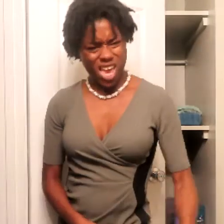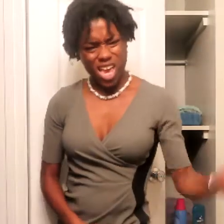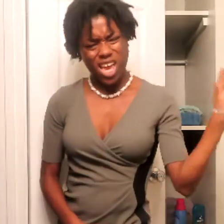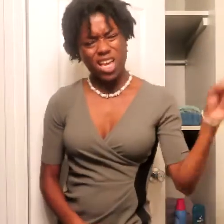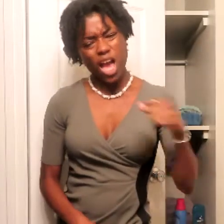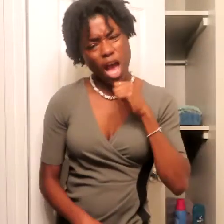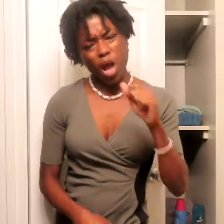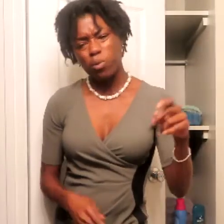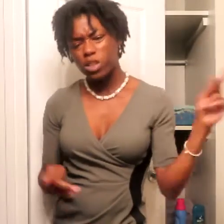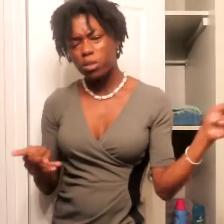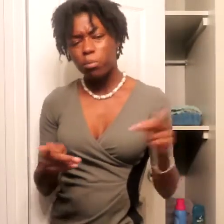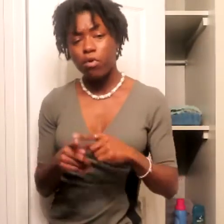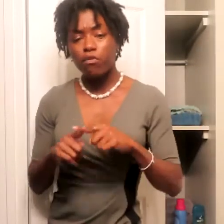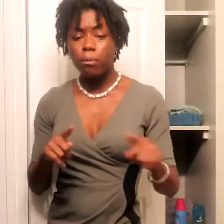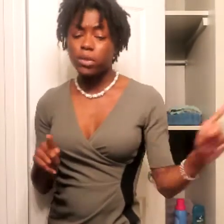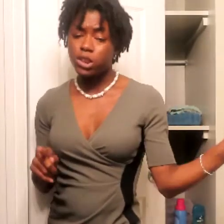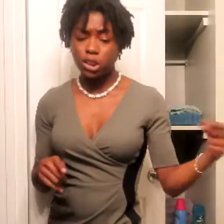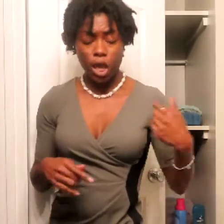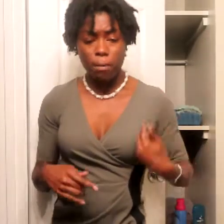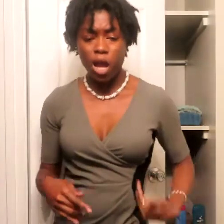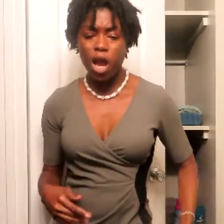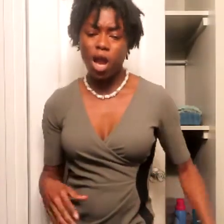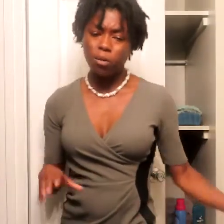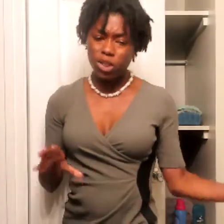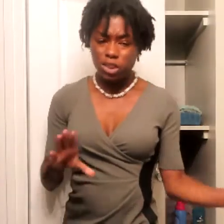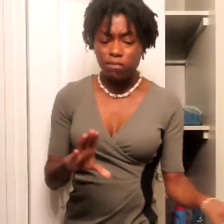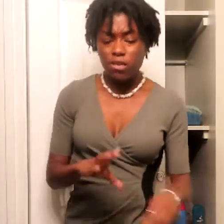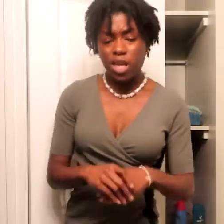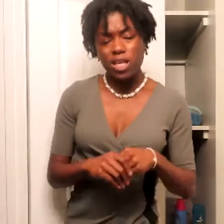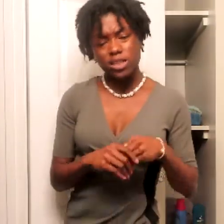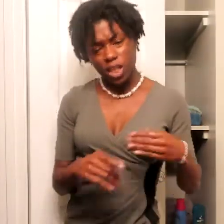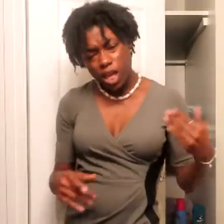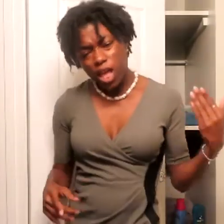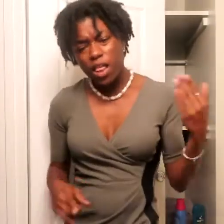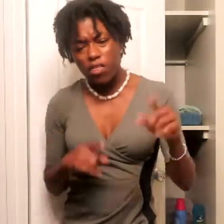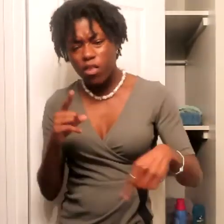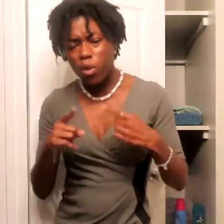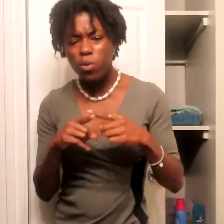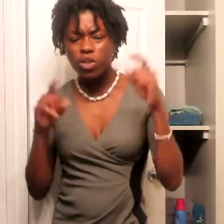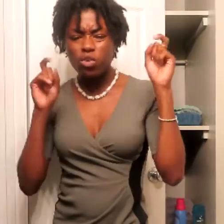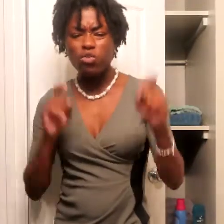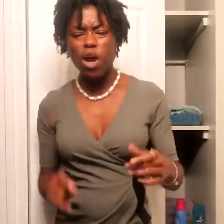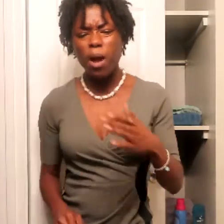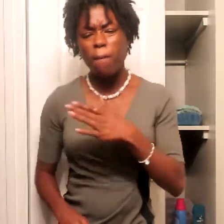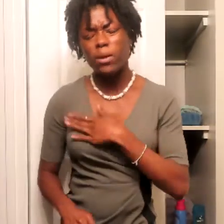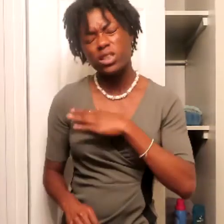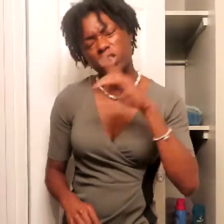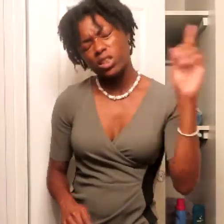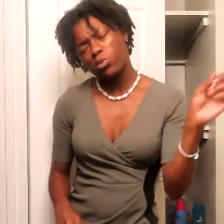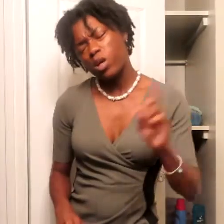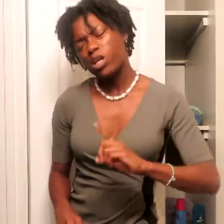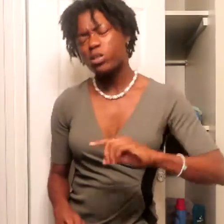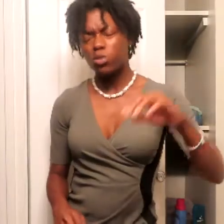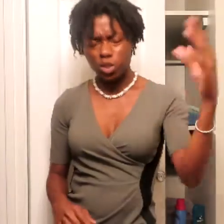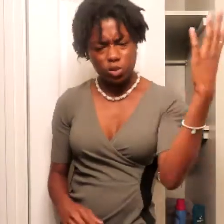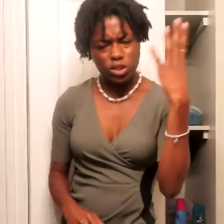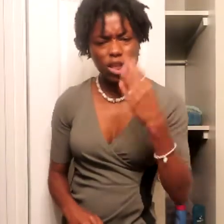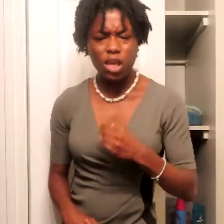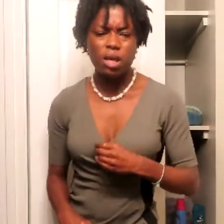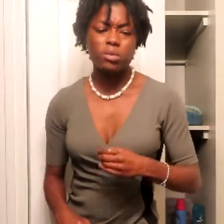Yeah, wasn't perfect But damn, I was the best Then when you cried My chance was where you said